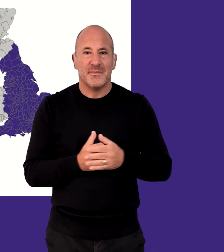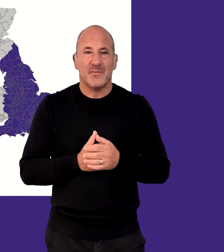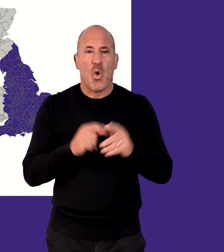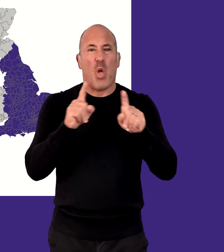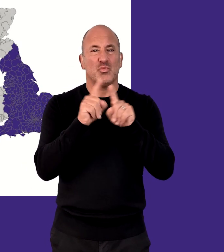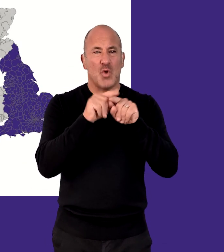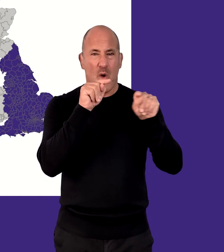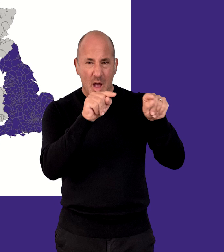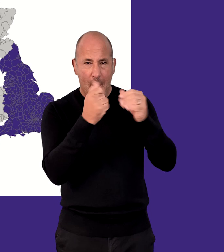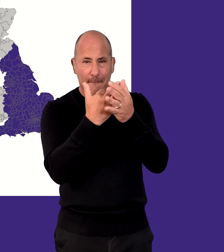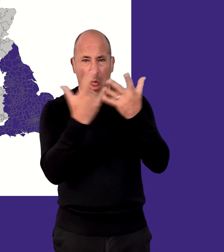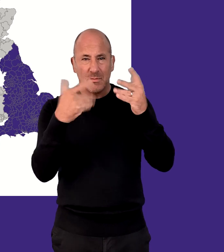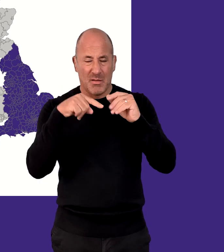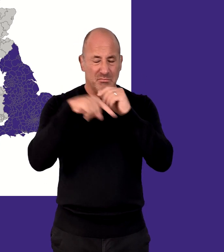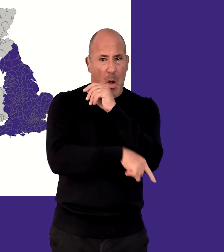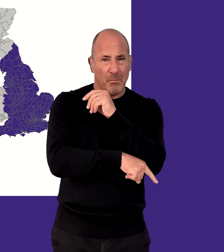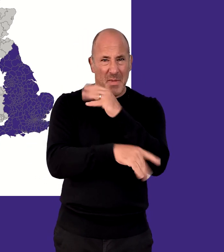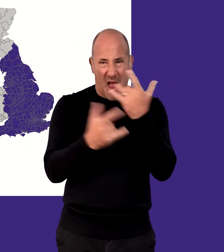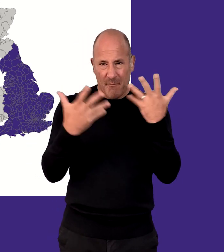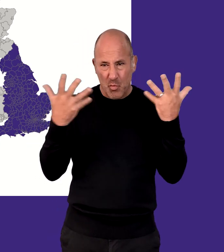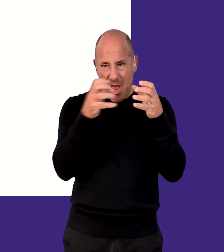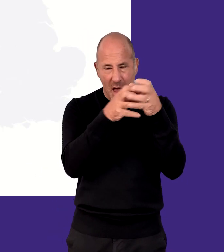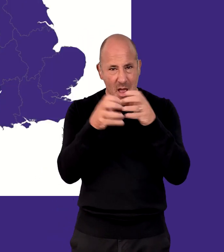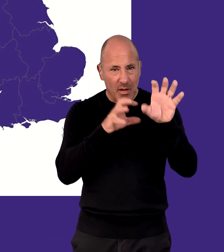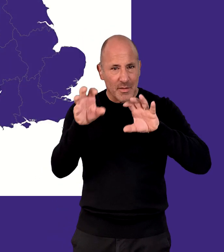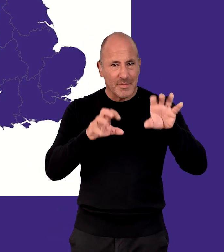and Indices of Multiple Deprivation.